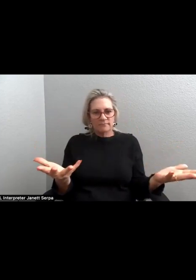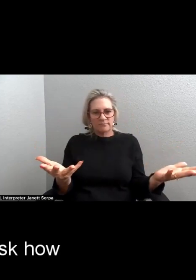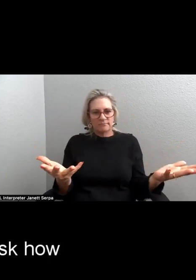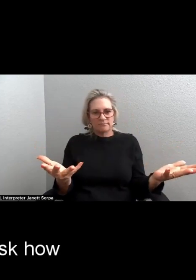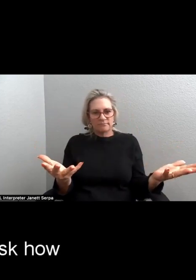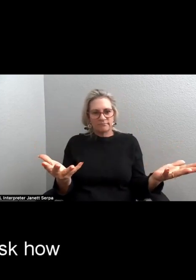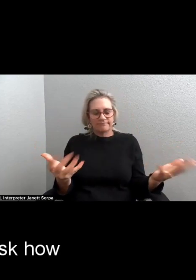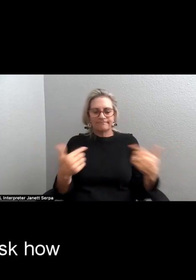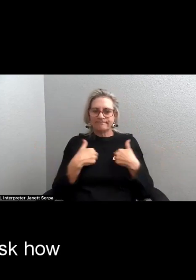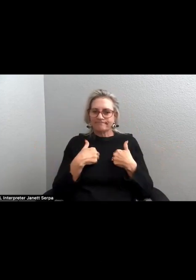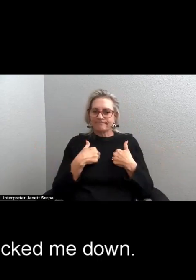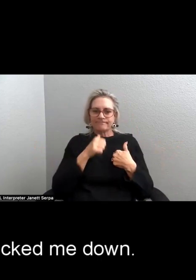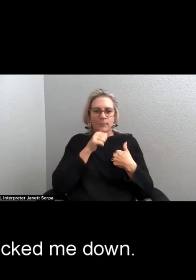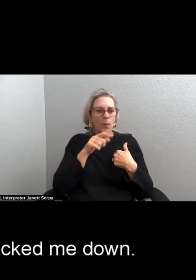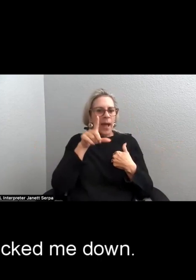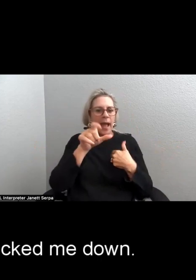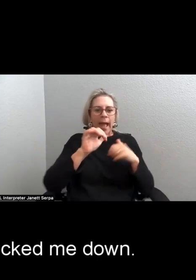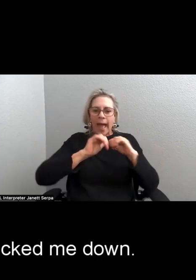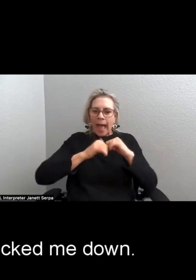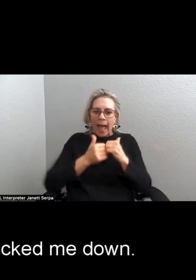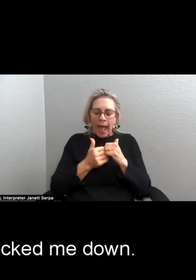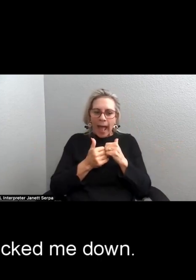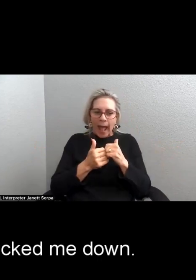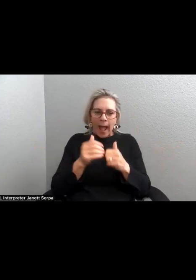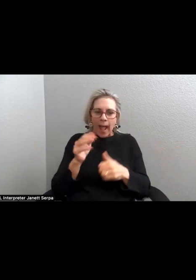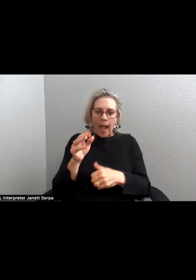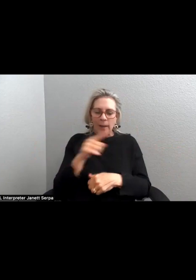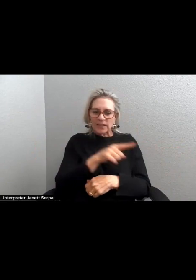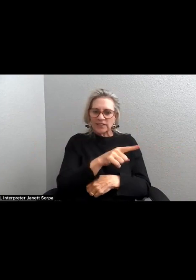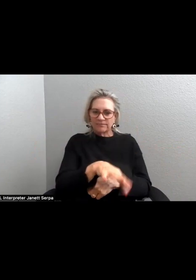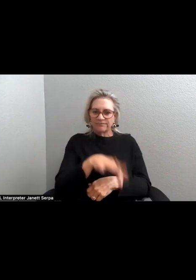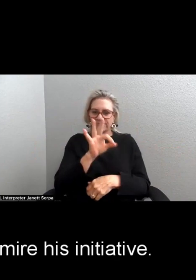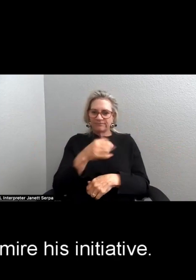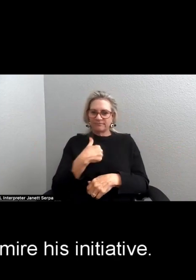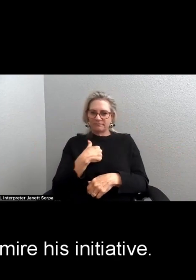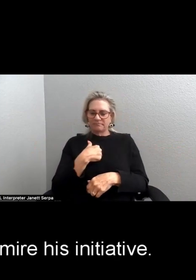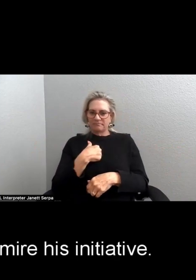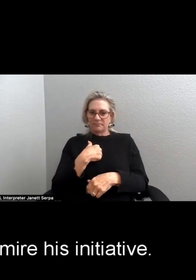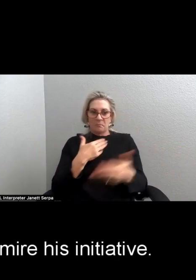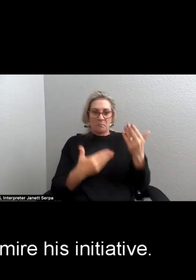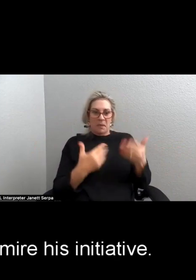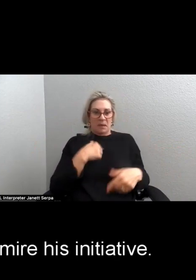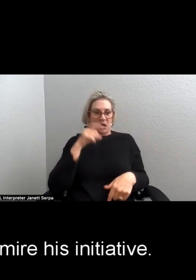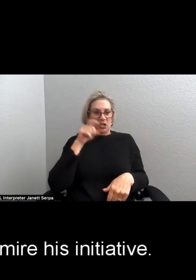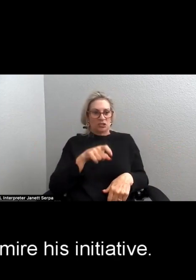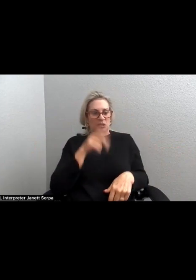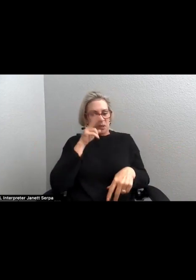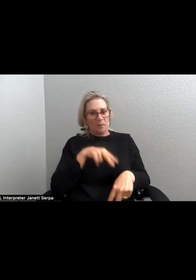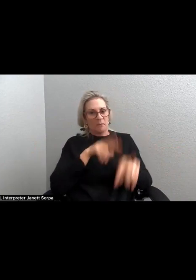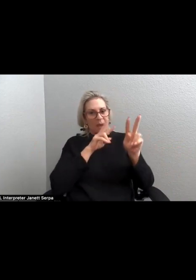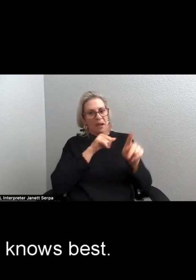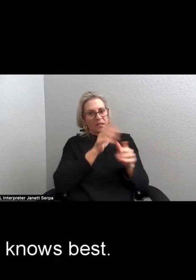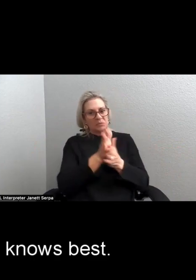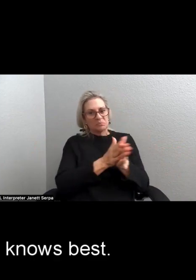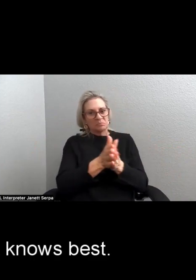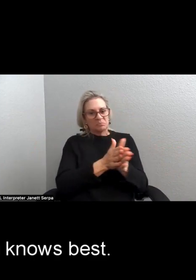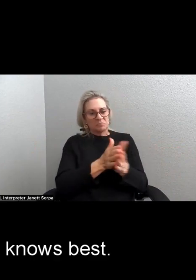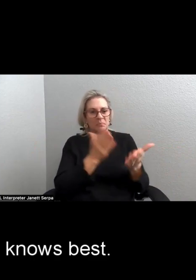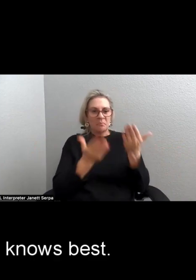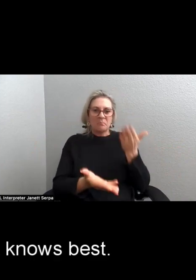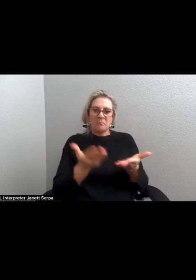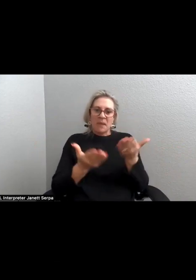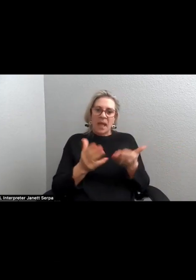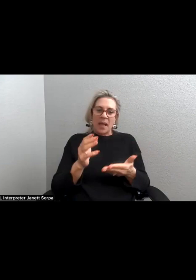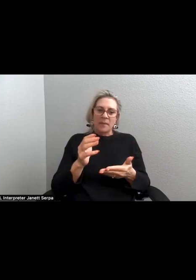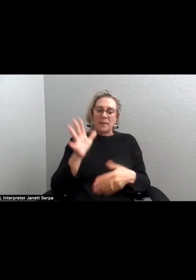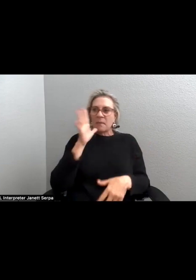I don't ask how Mrs. Pison tracked me down. Maybe I should admire his initiative. Maybe Amma